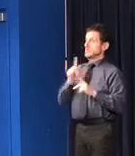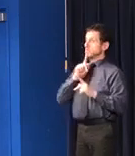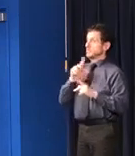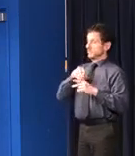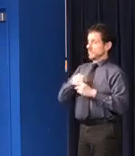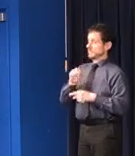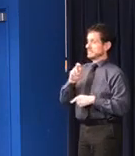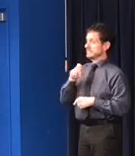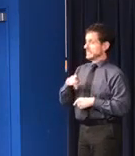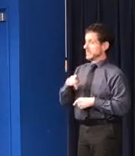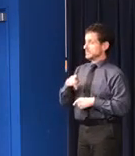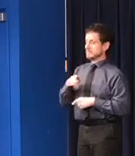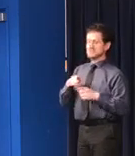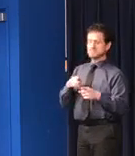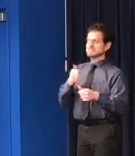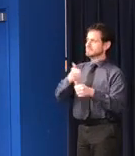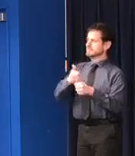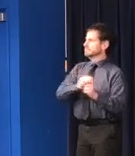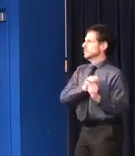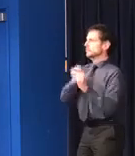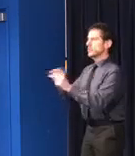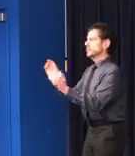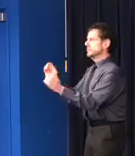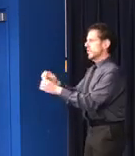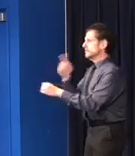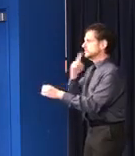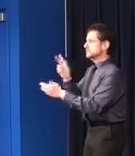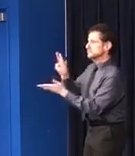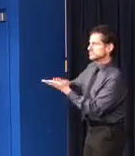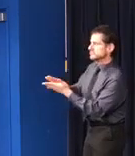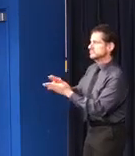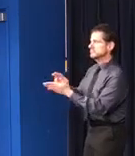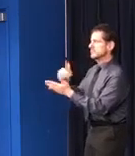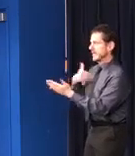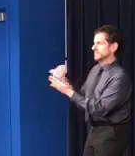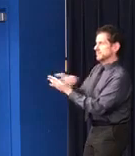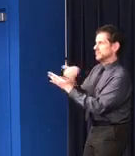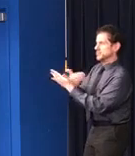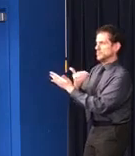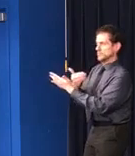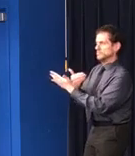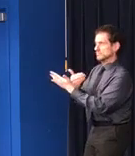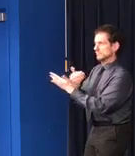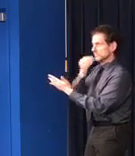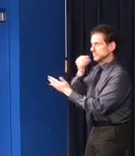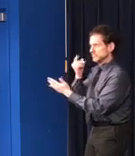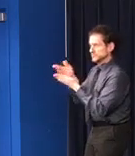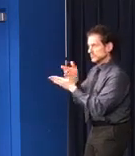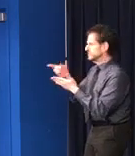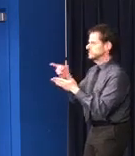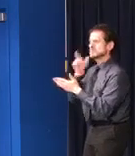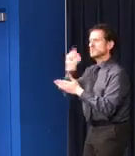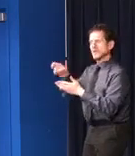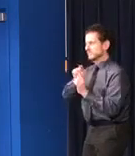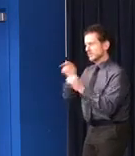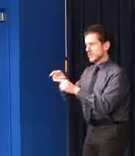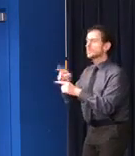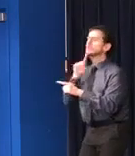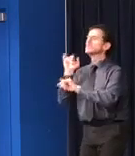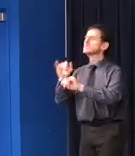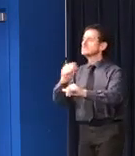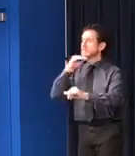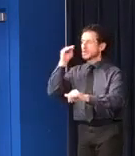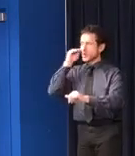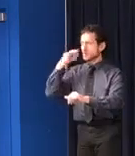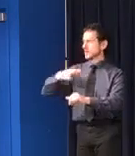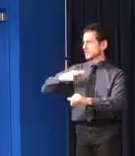participants, enabling people to further reduce the time that they spend outside their homes and increase people's ability to